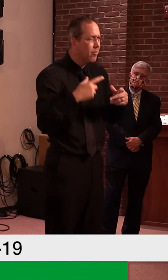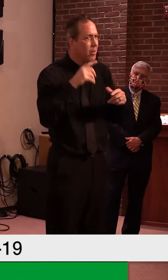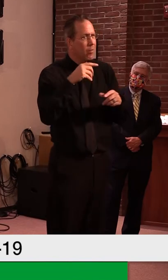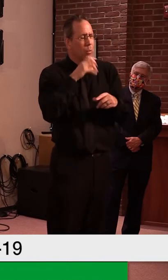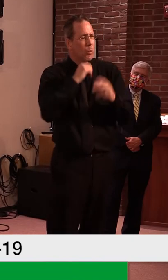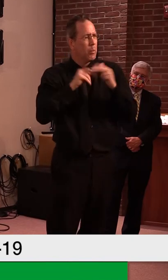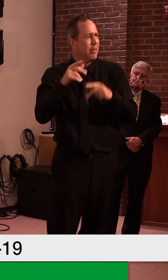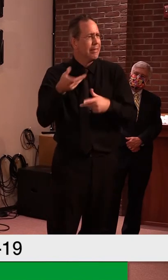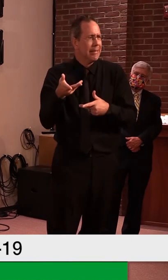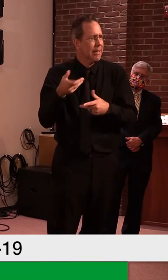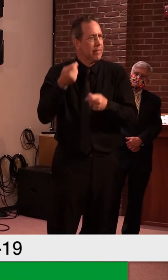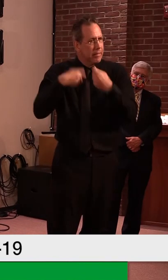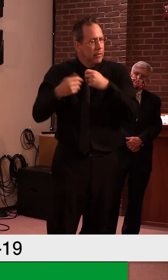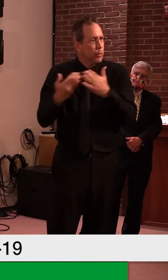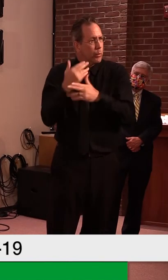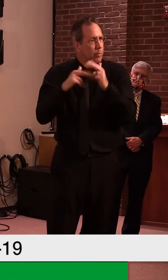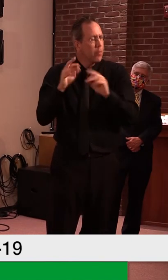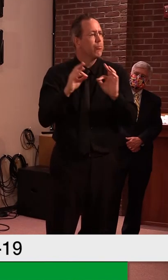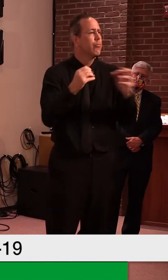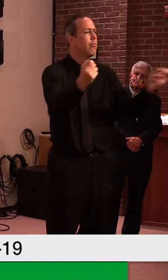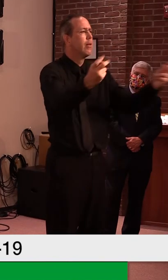Got it. Thanks very much, gentlemen.